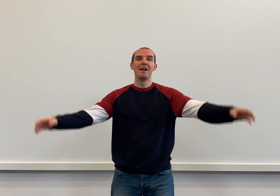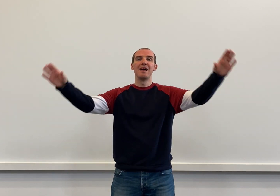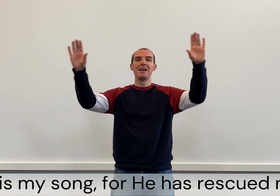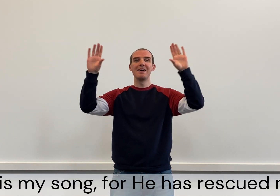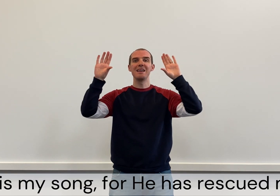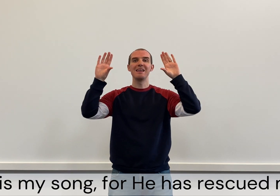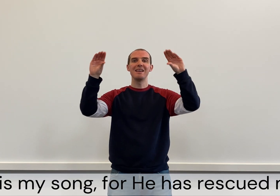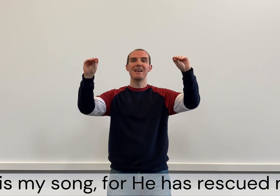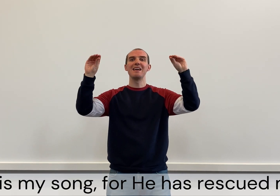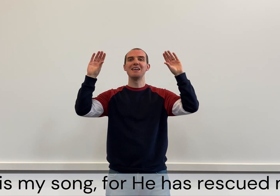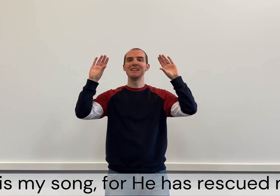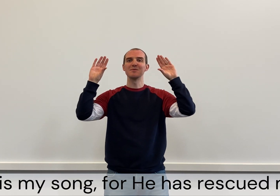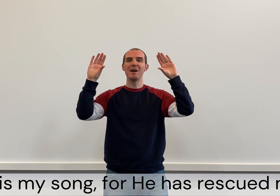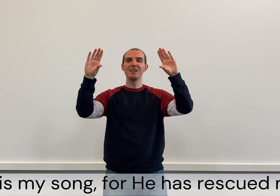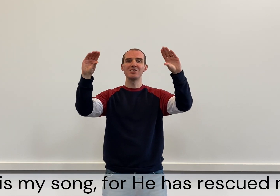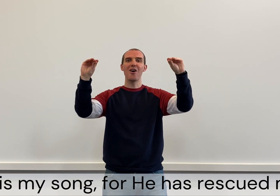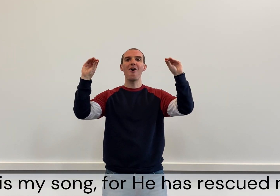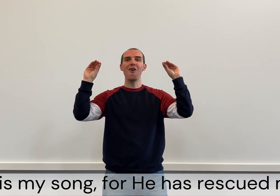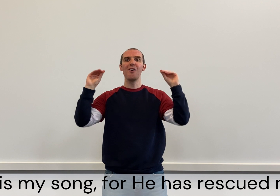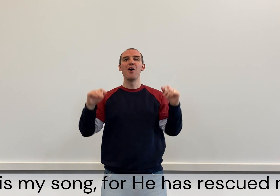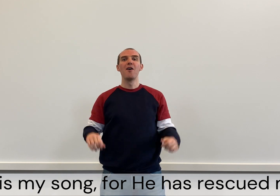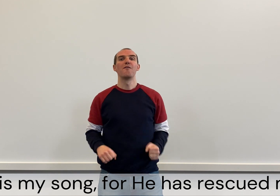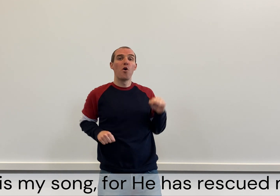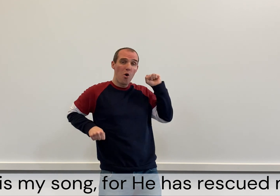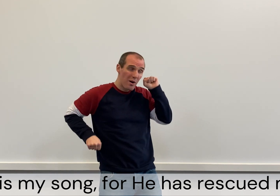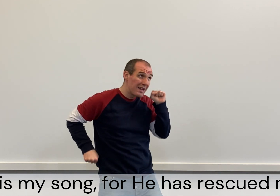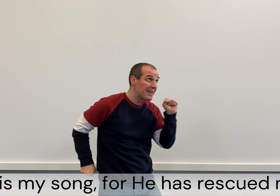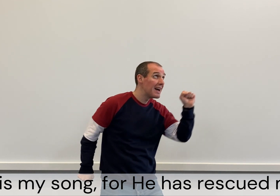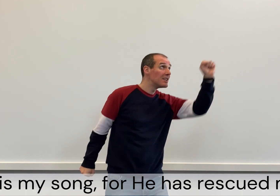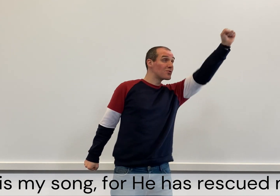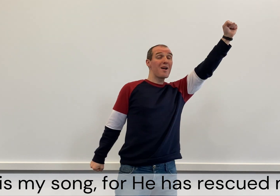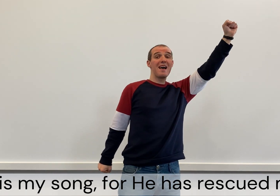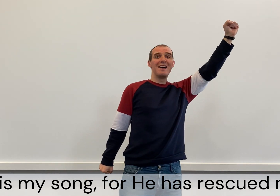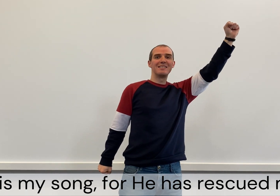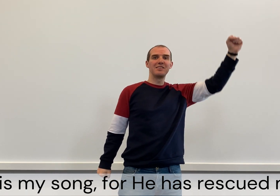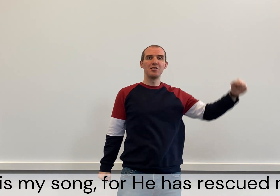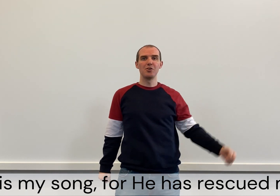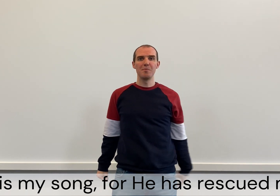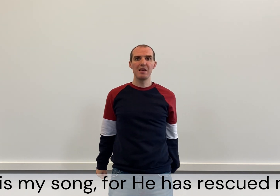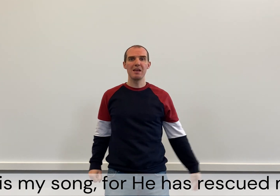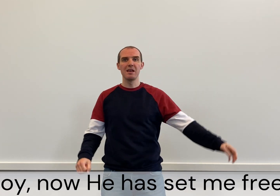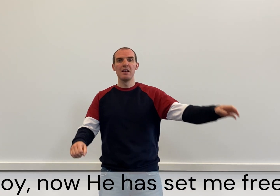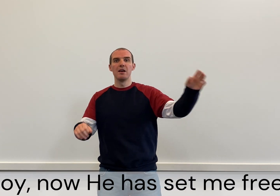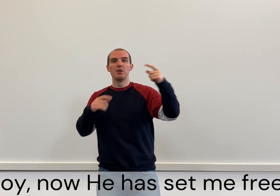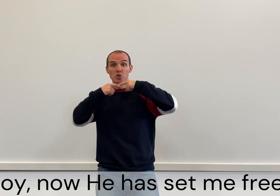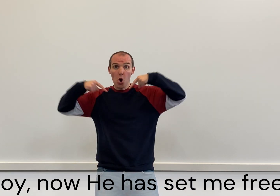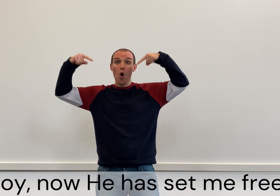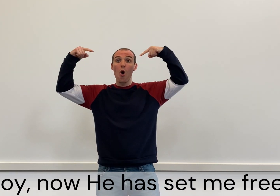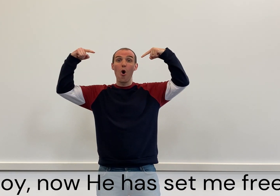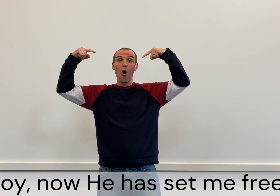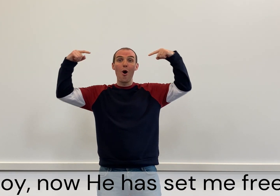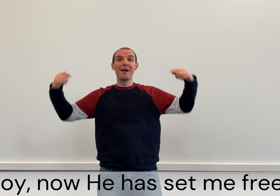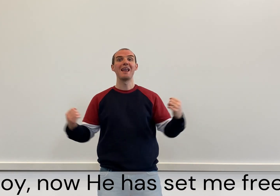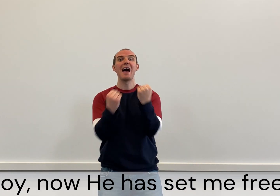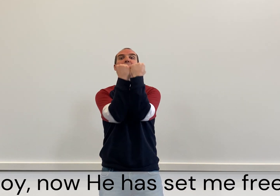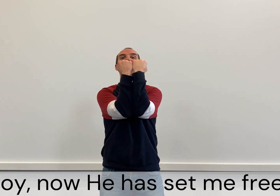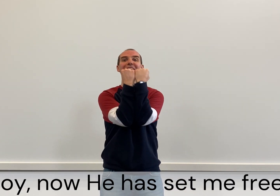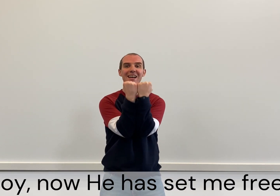He is my song, for He has rescued me. Joy, now He